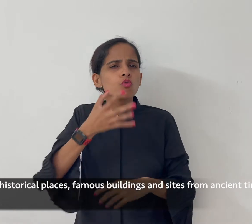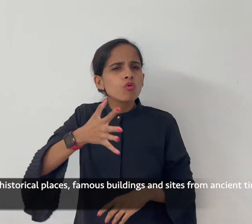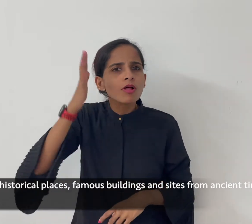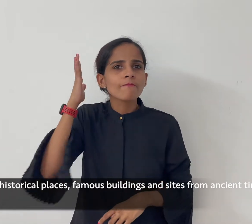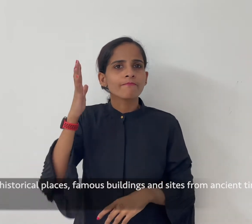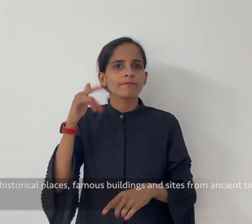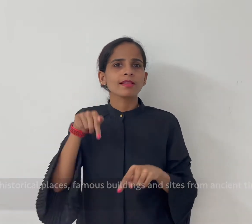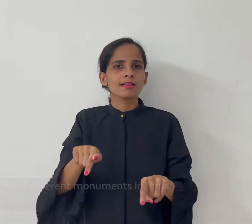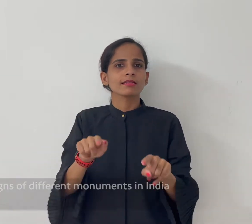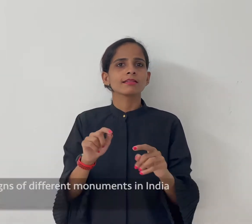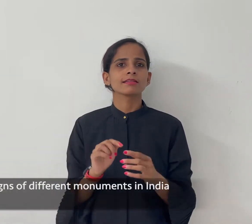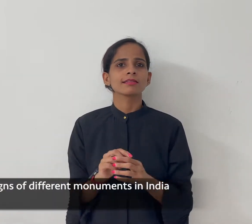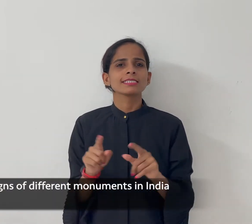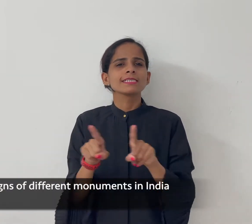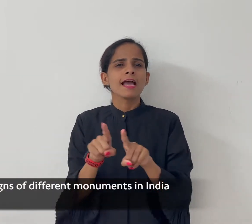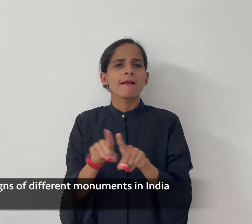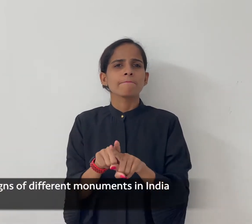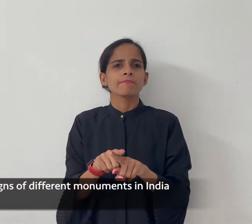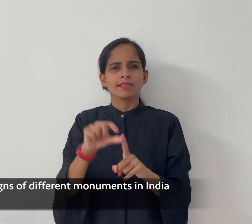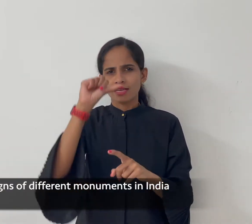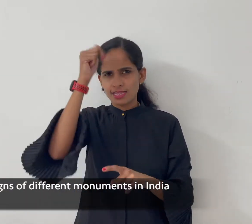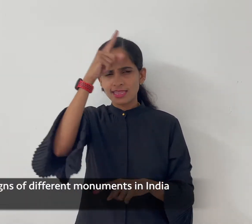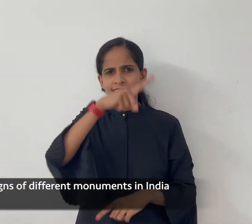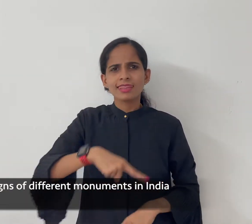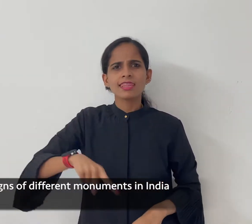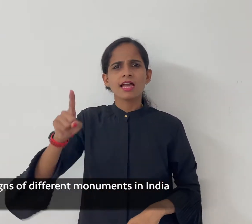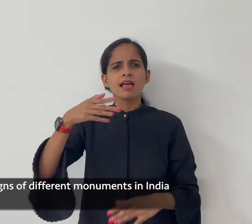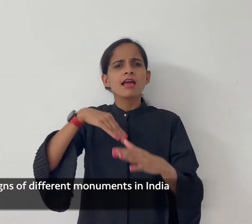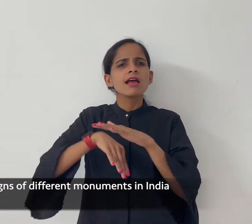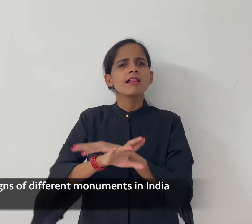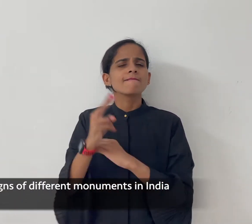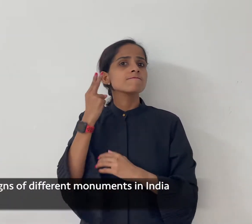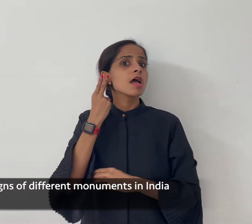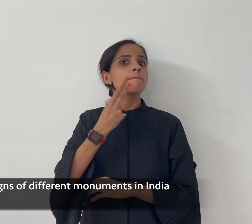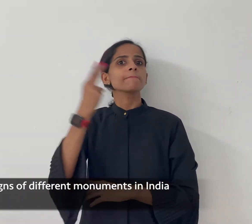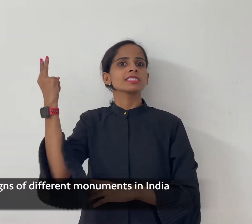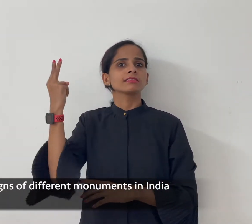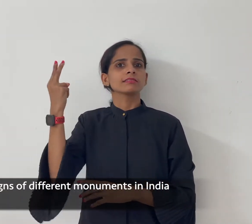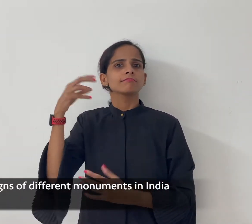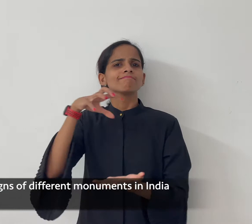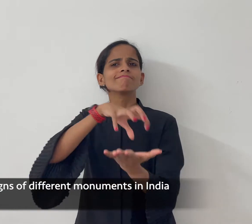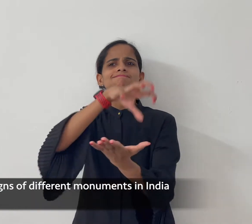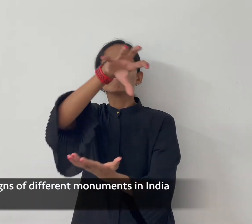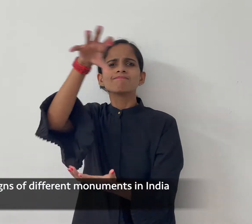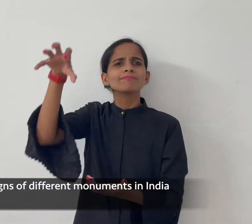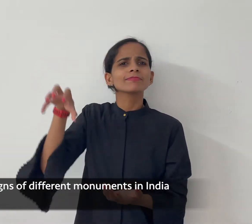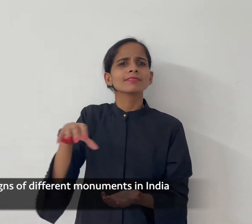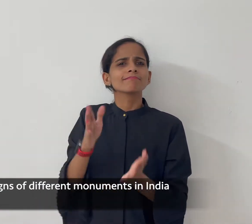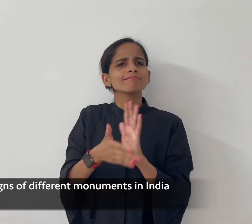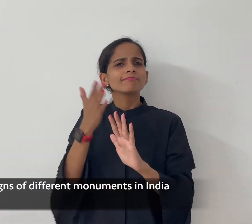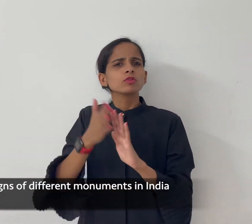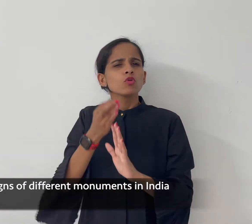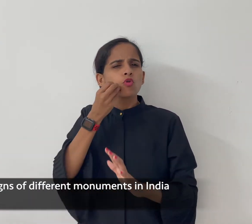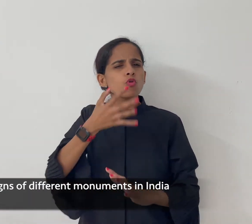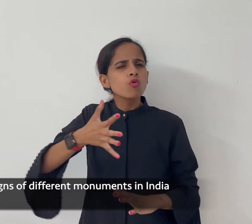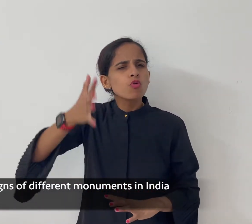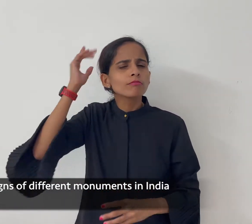So we will learn signs of different monuments in